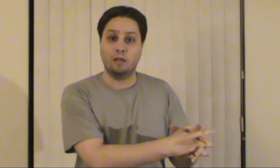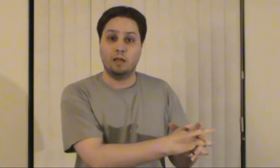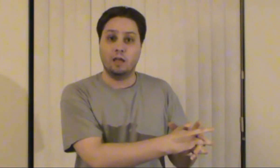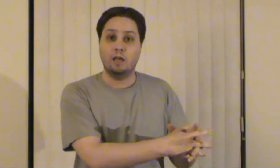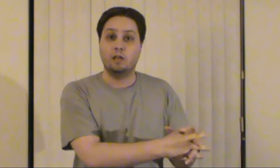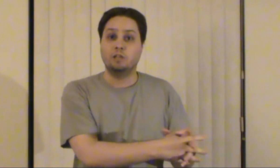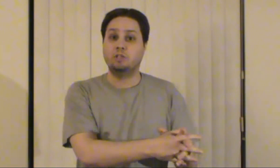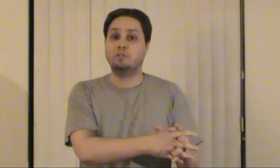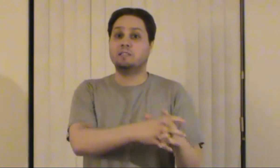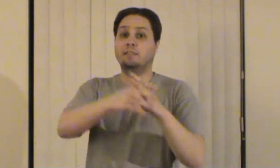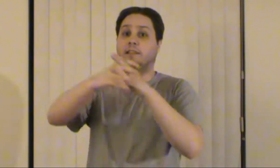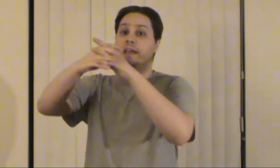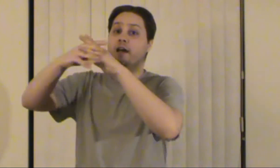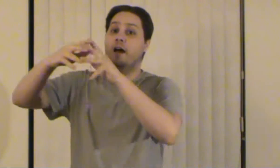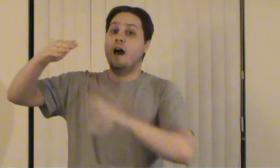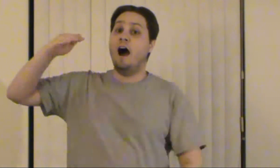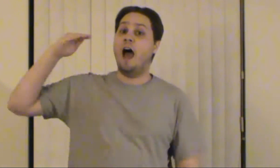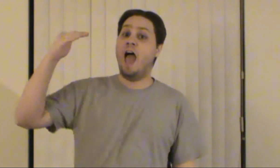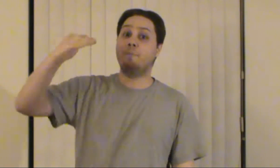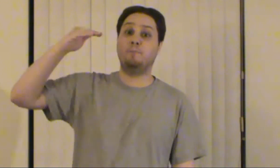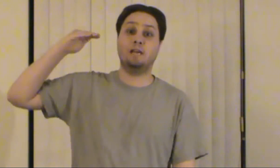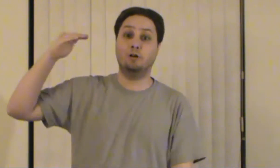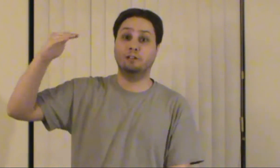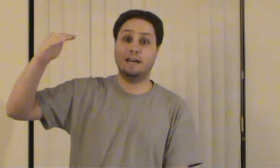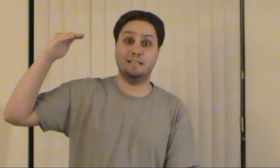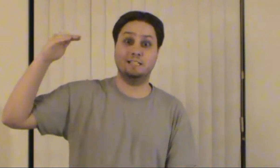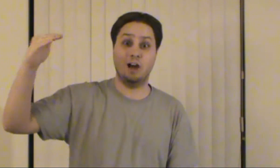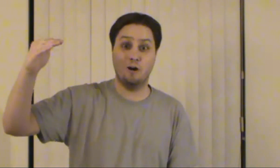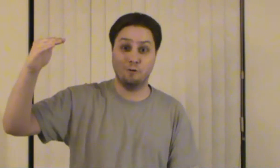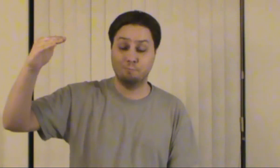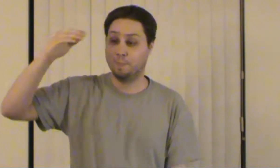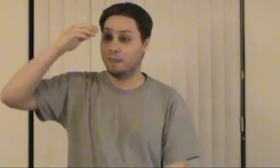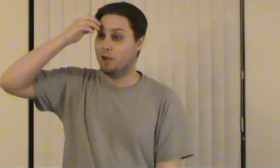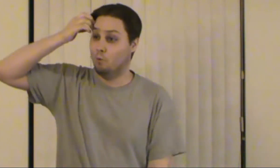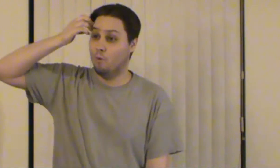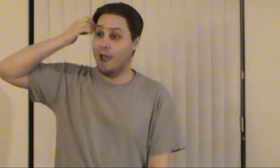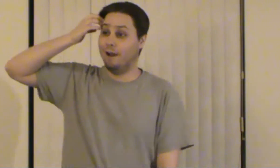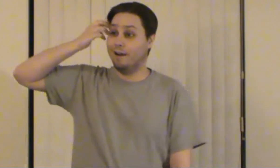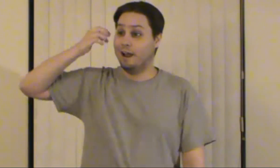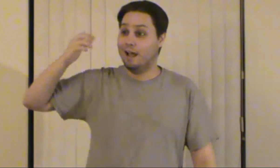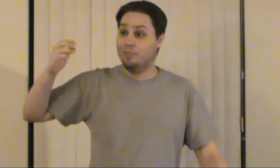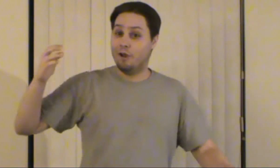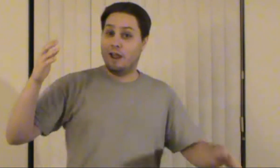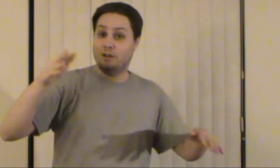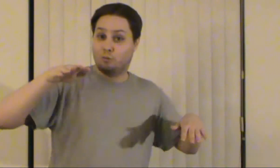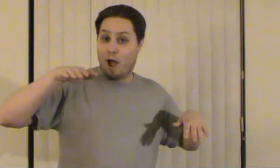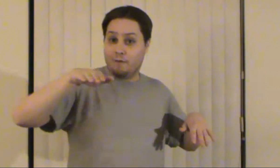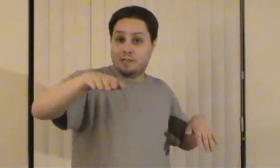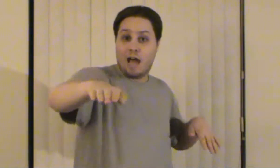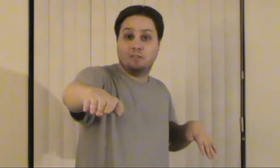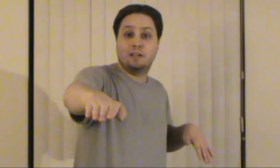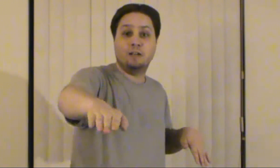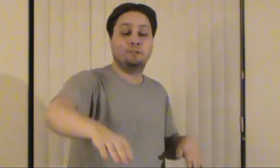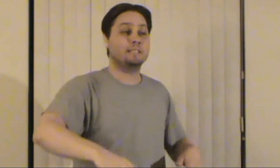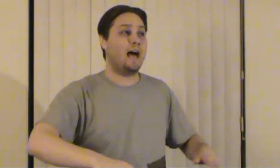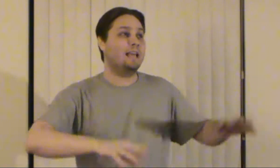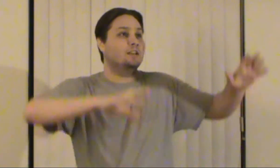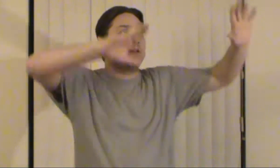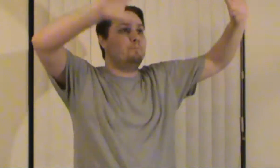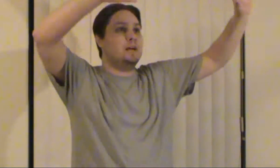to suddenly a happy-go-lucky tone where they're driving down the countryside, there's a